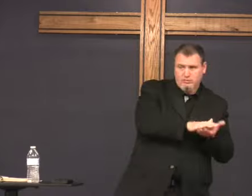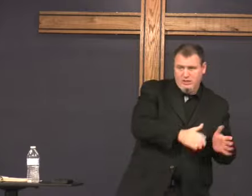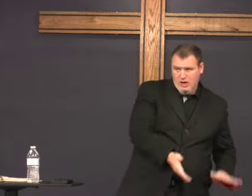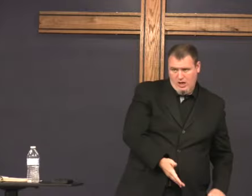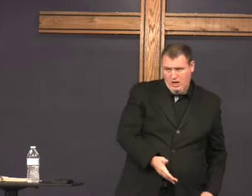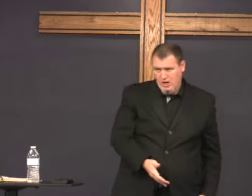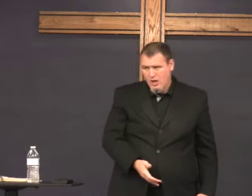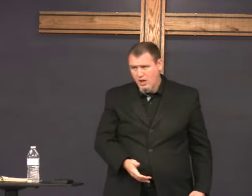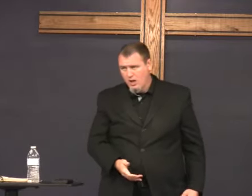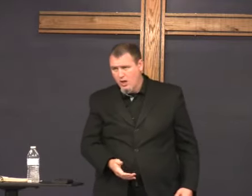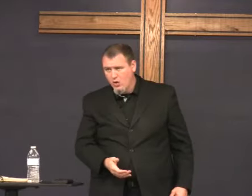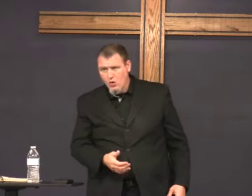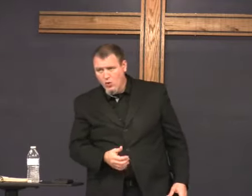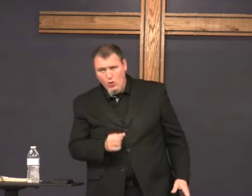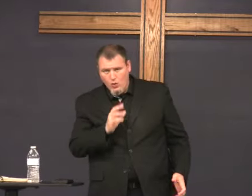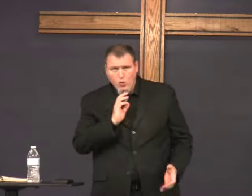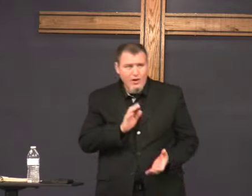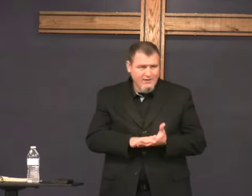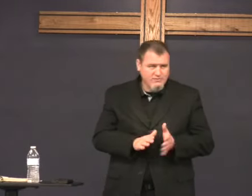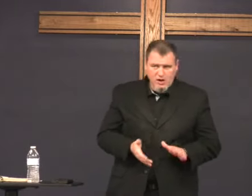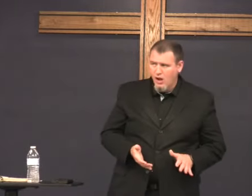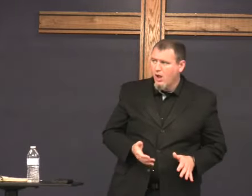who? who? who? who?